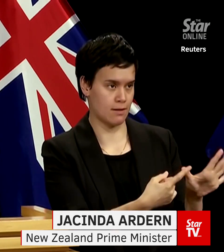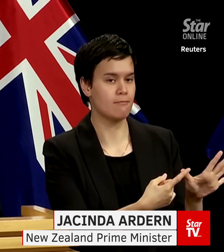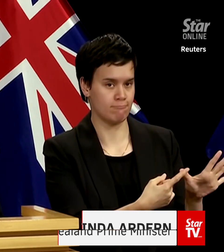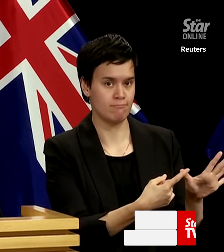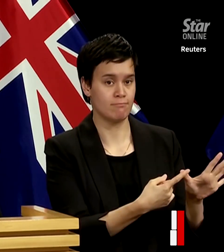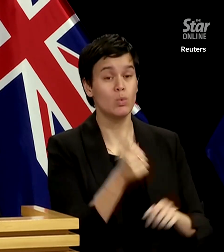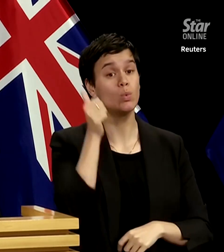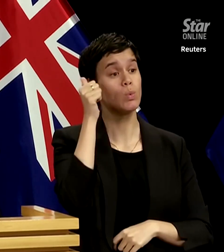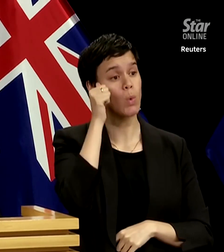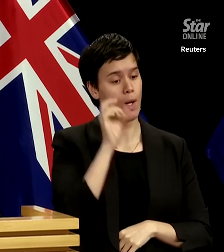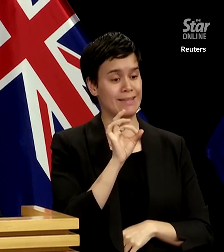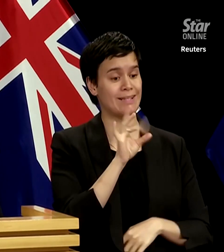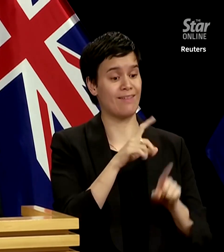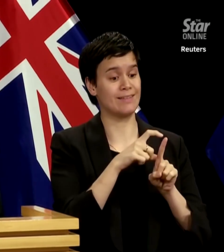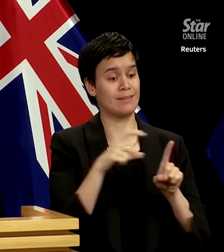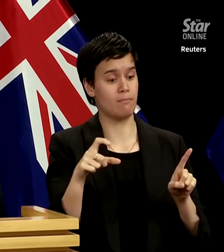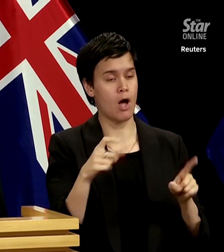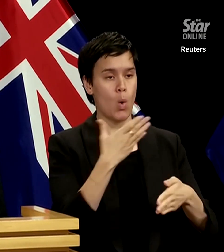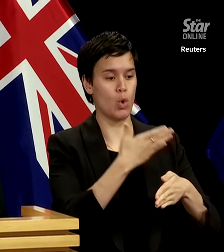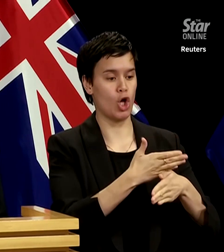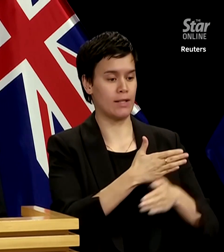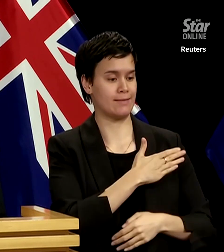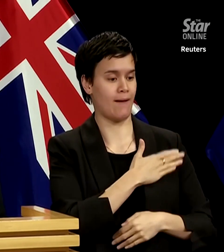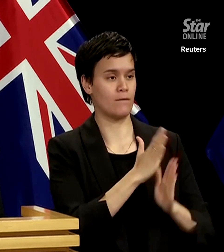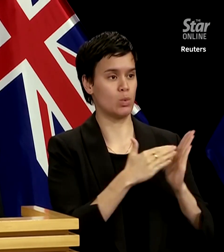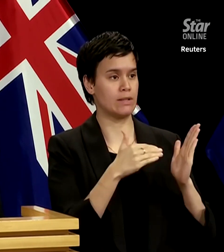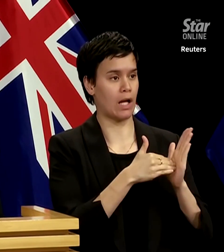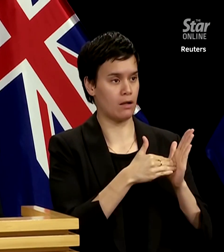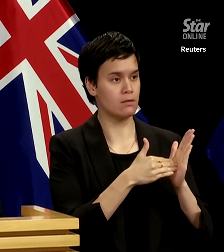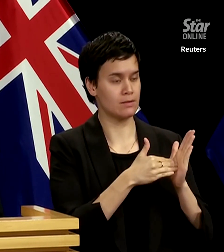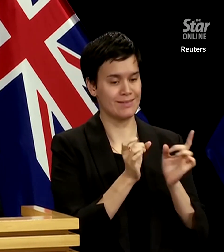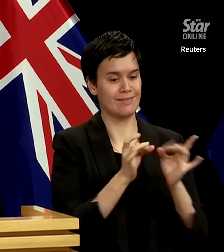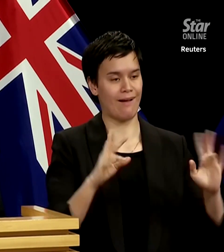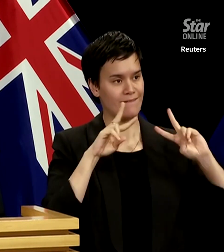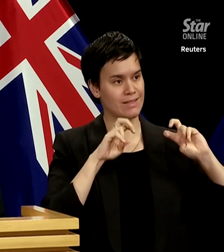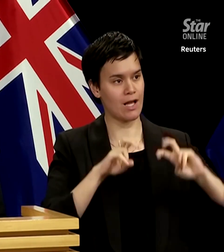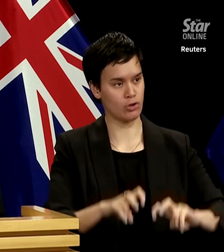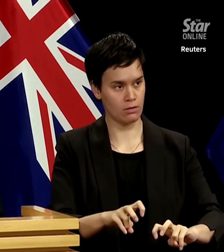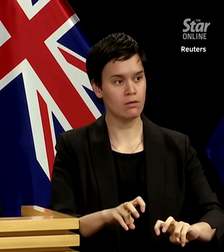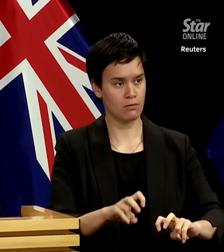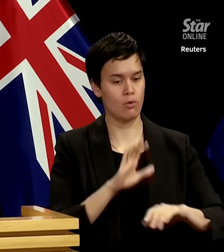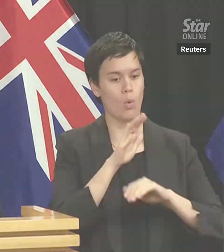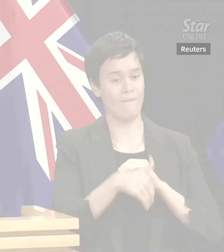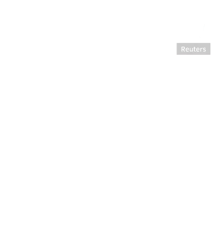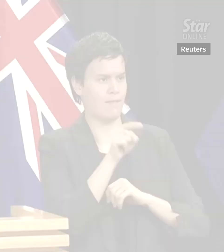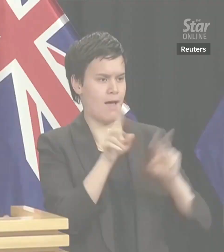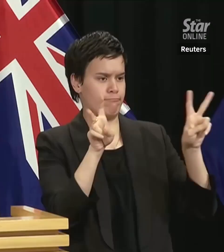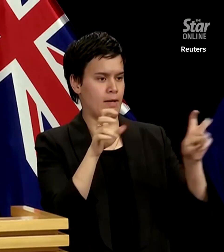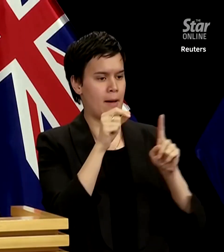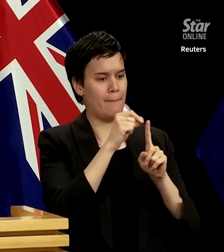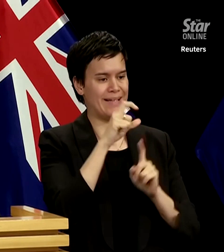December, WorkSafe opened a health and safety investigation into the harm and loss of life caused by the eruption.